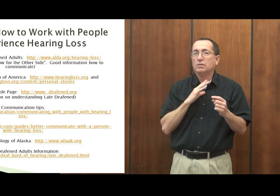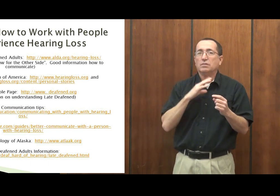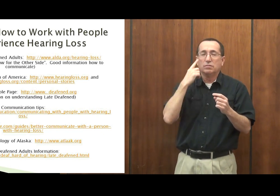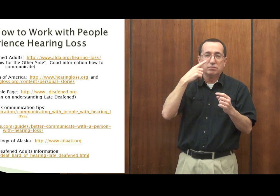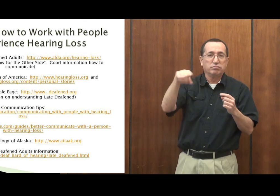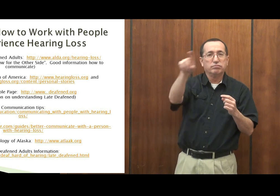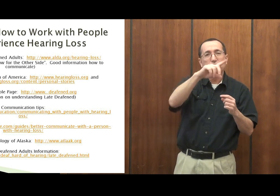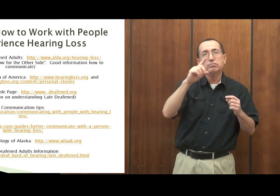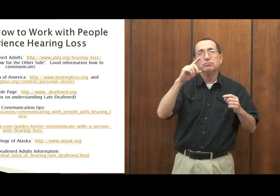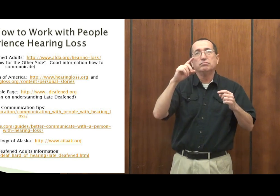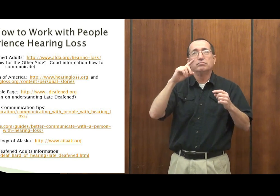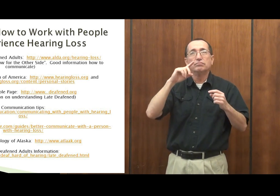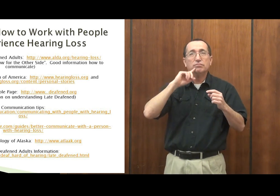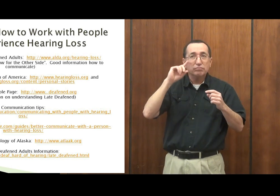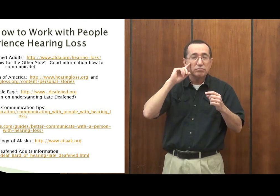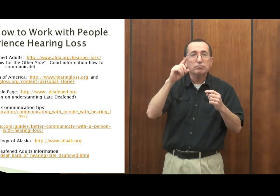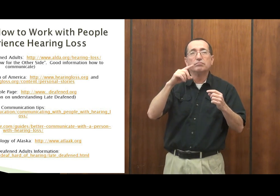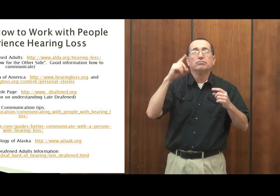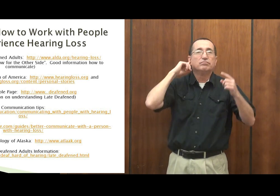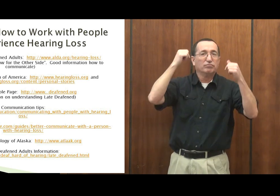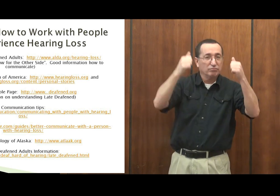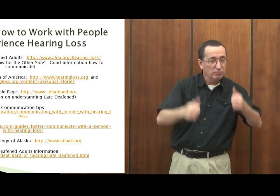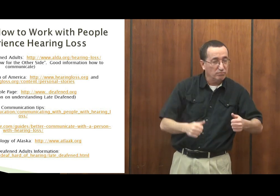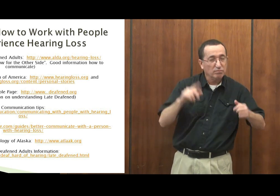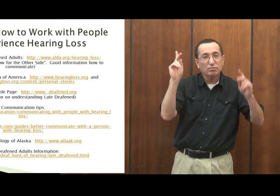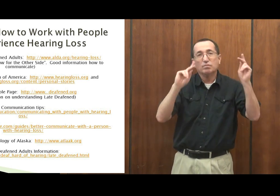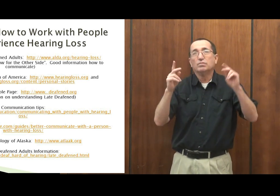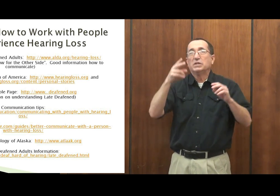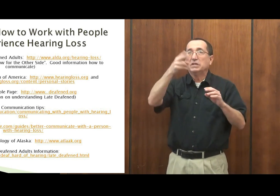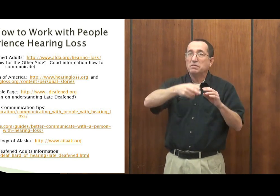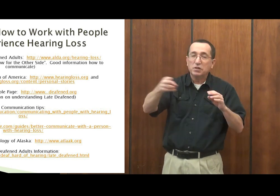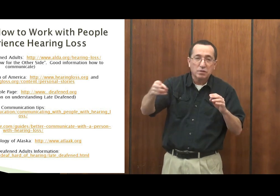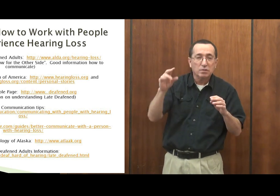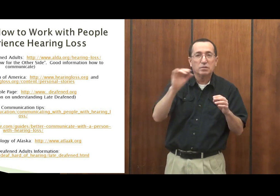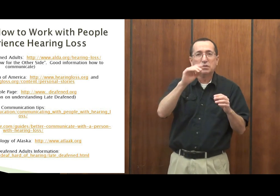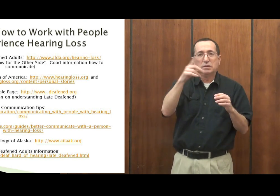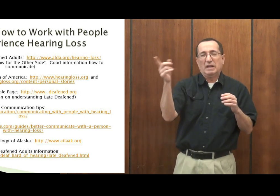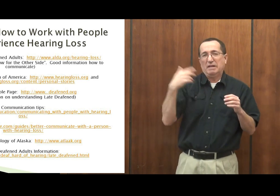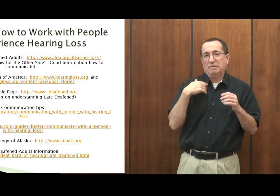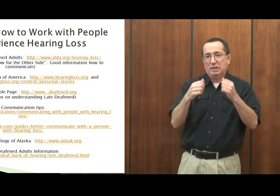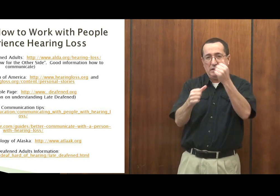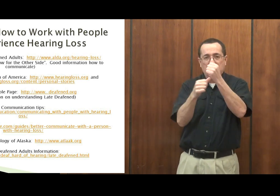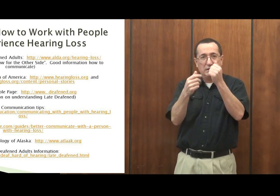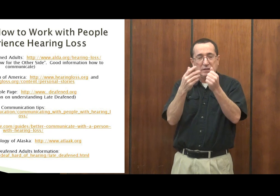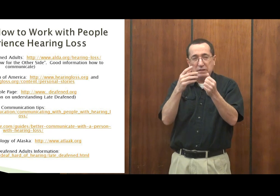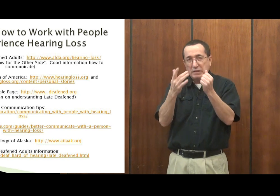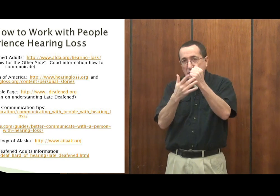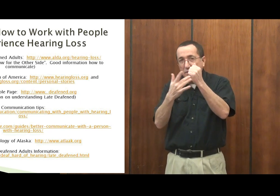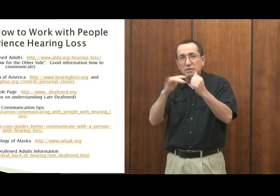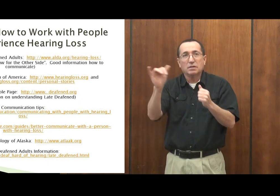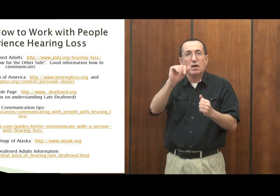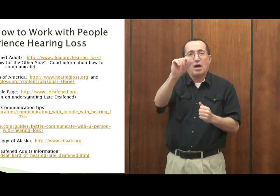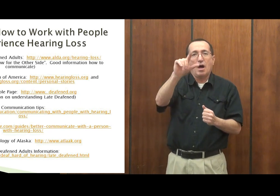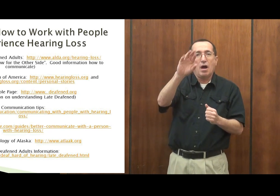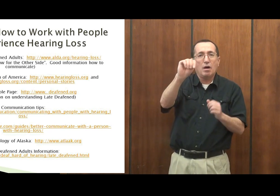It's a great place to go here for people with any kind of a hearing loss. They have all kinds of